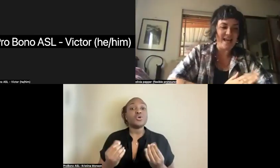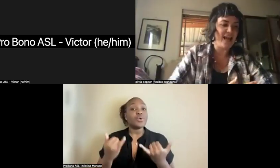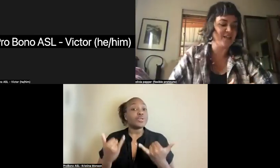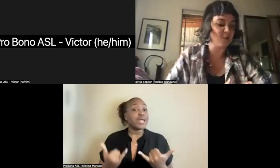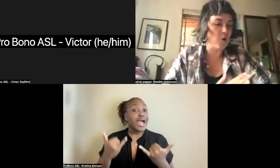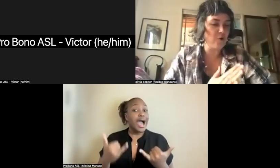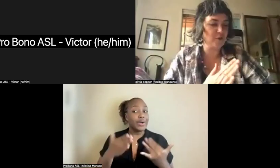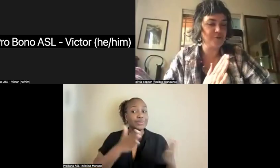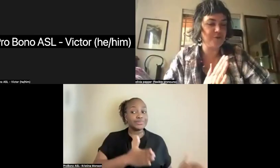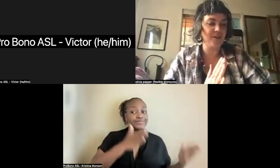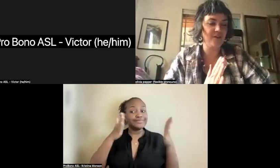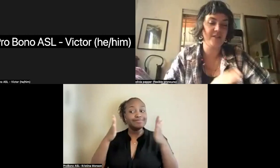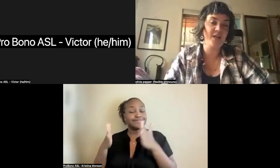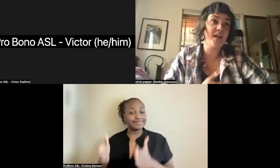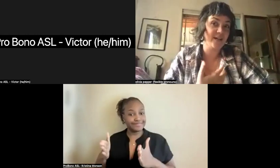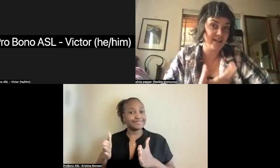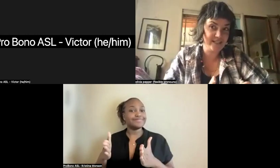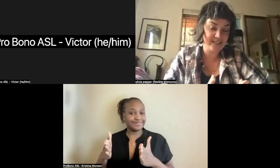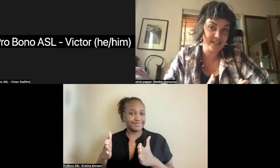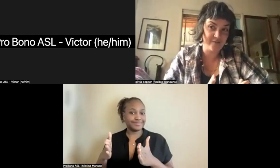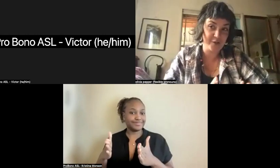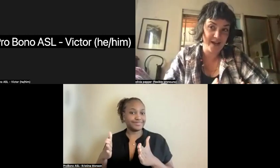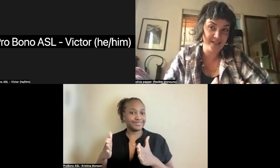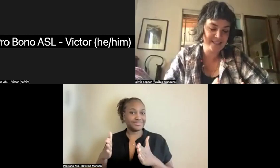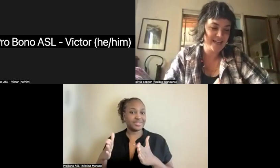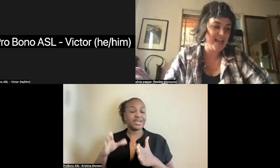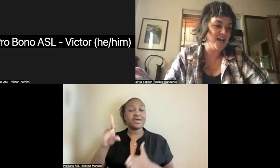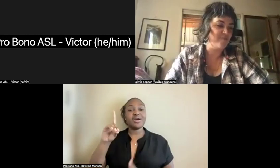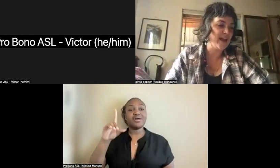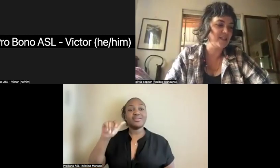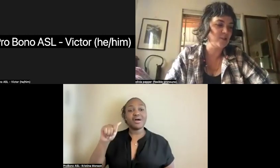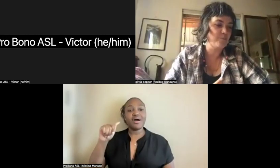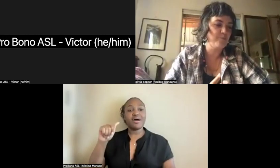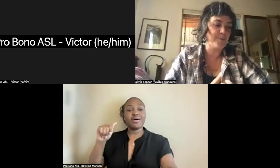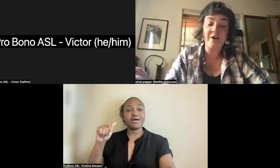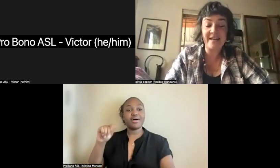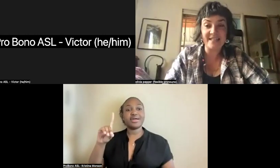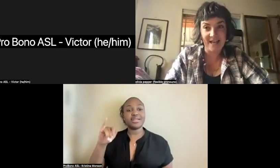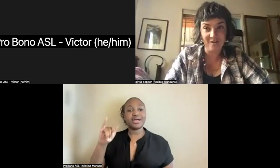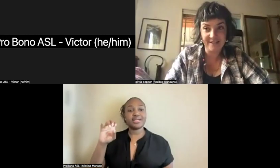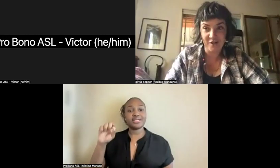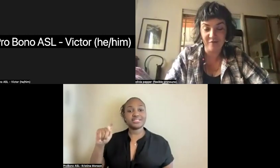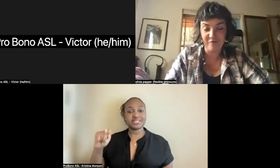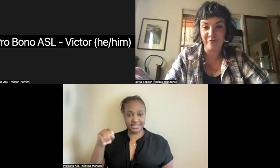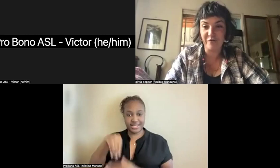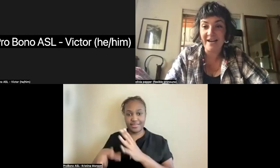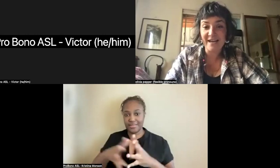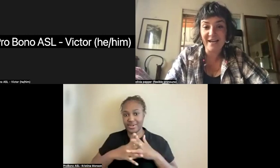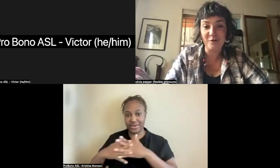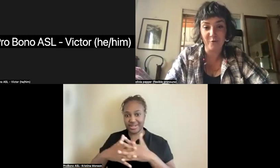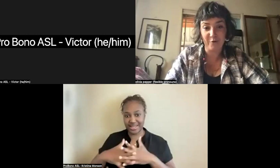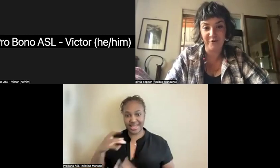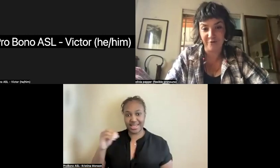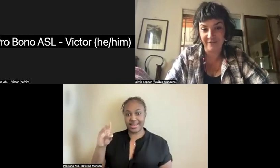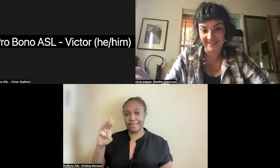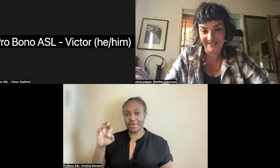and go over to the Dadaists of the U.S. and Baroness Elsa von Freytag